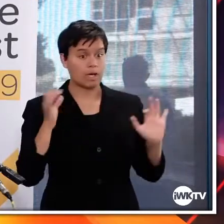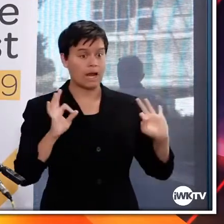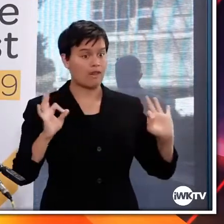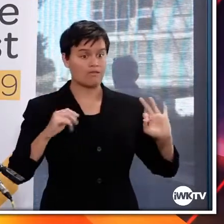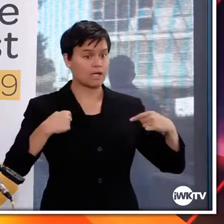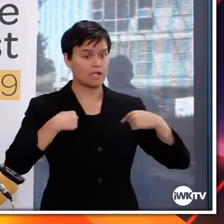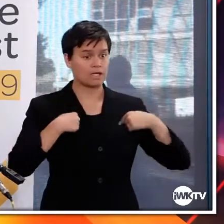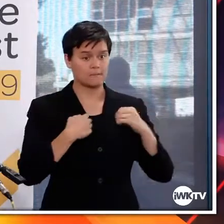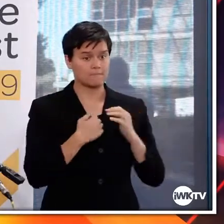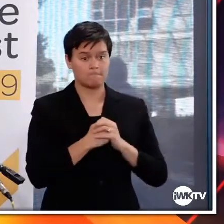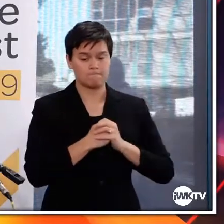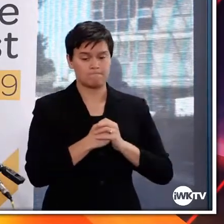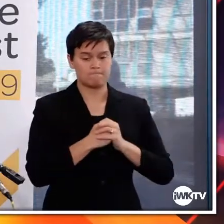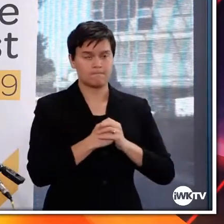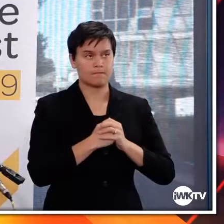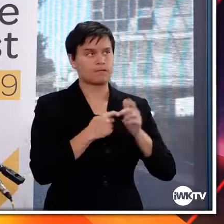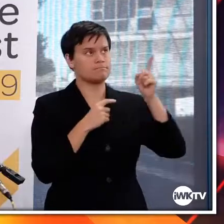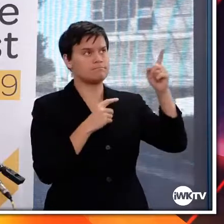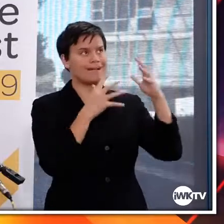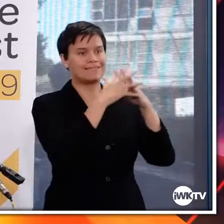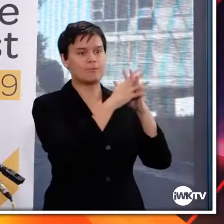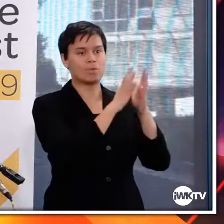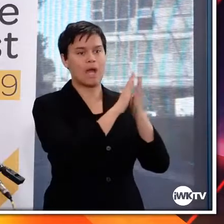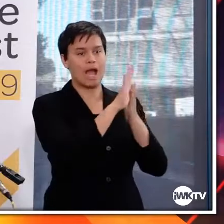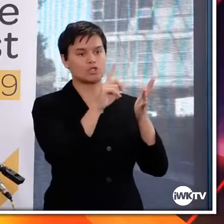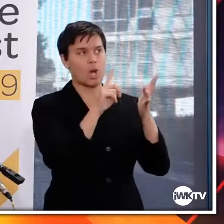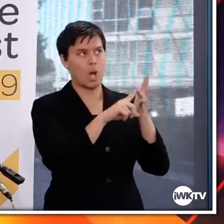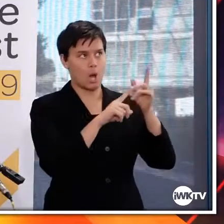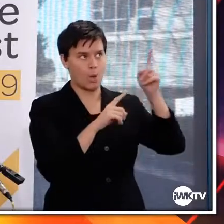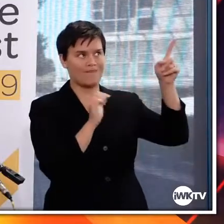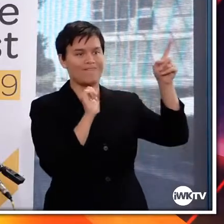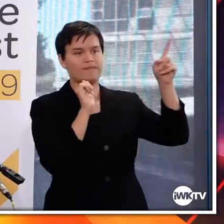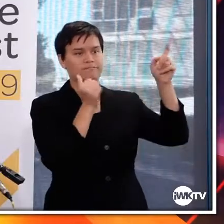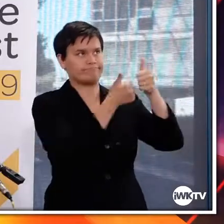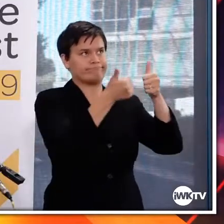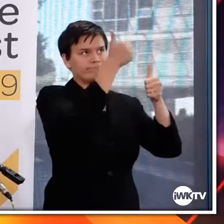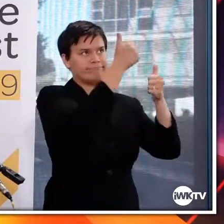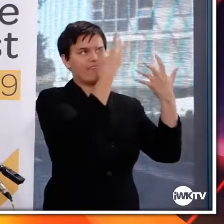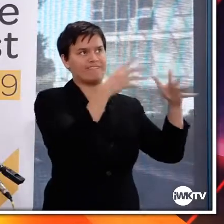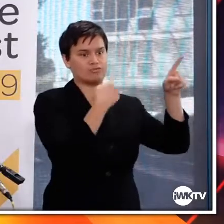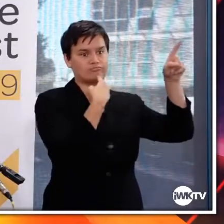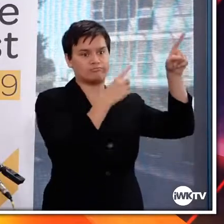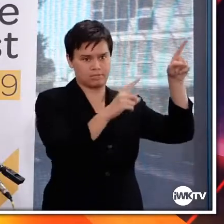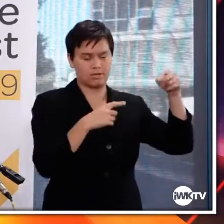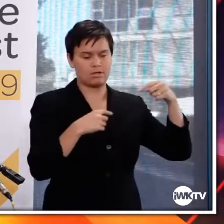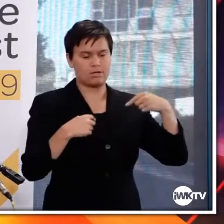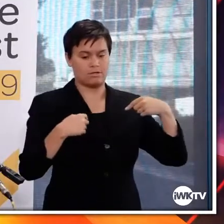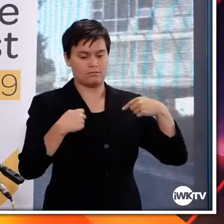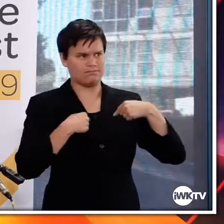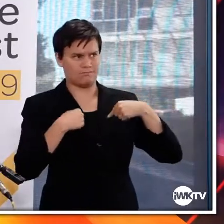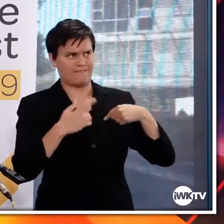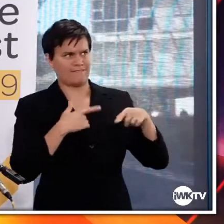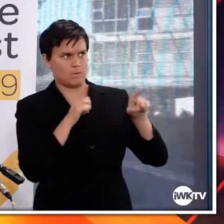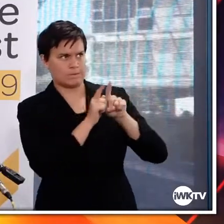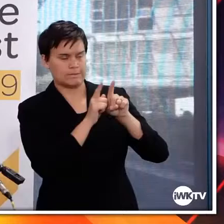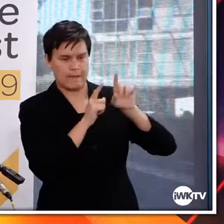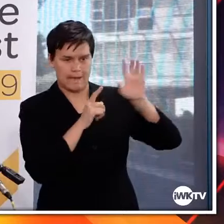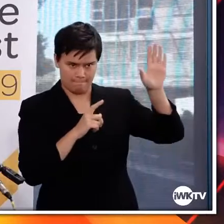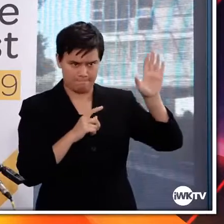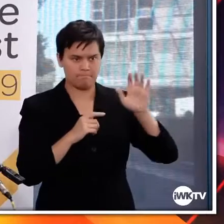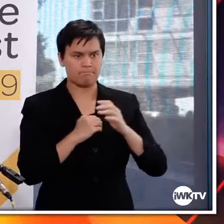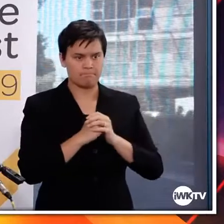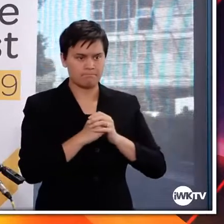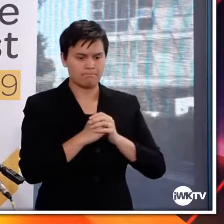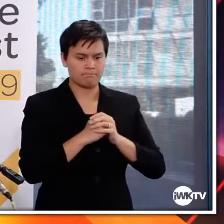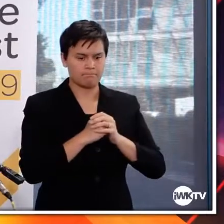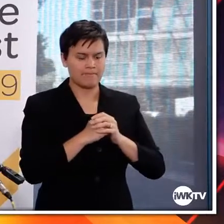to point out, the WHO Director-General made this comment today too, I was thrilled to hear from Chris yesterday that his approval had come through. It is less than a